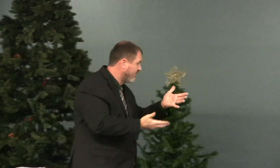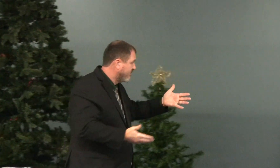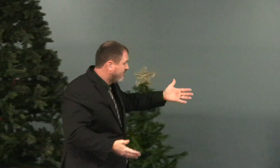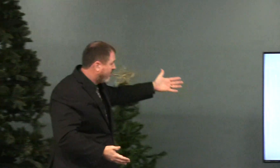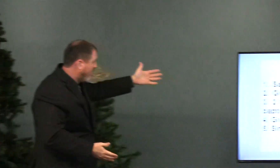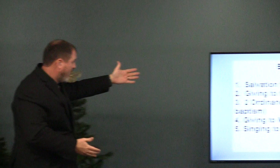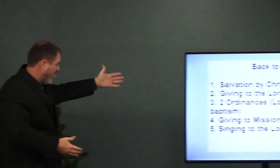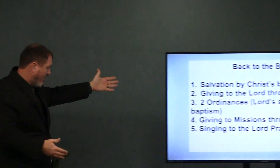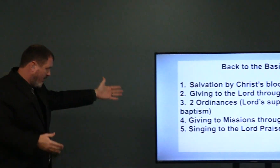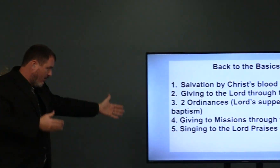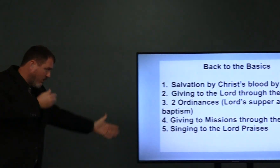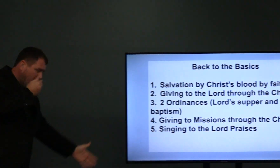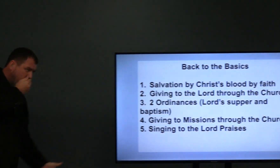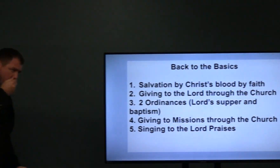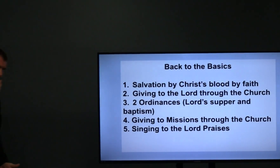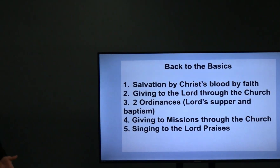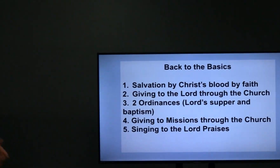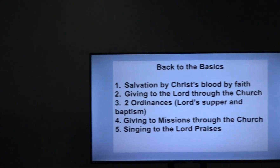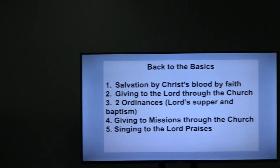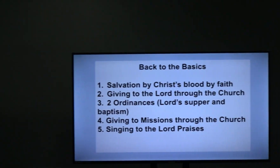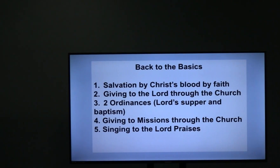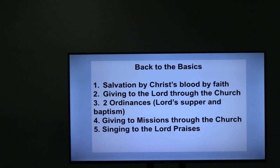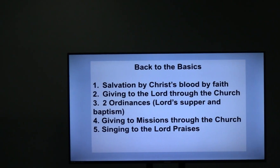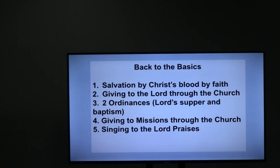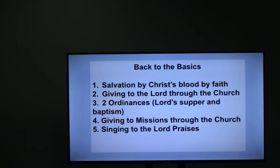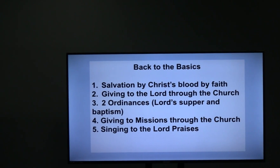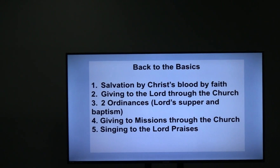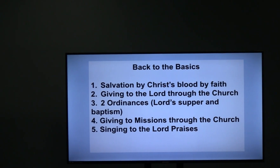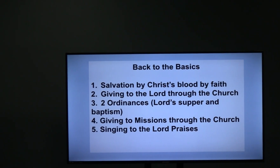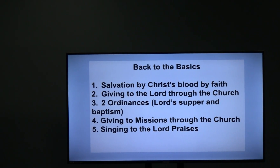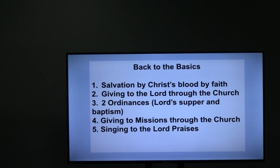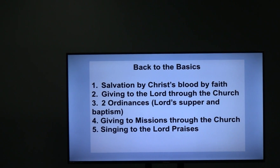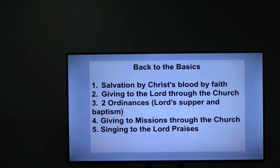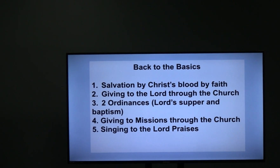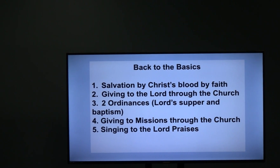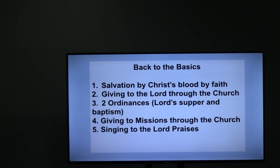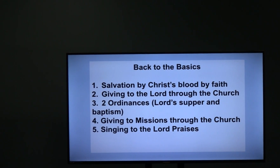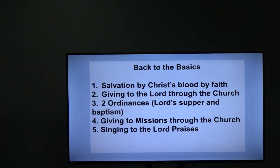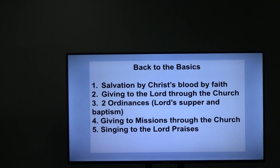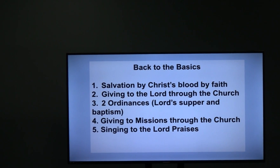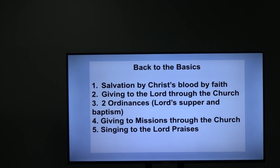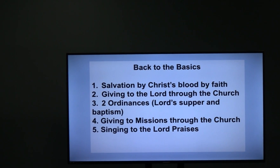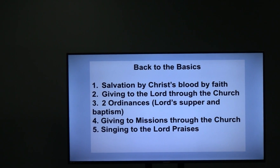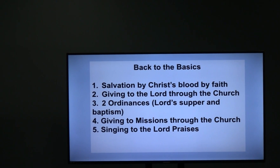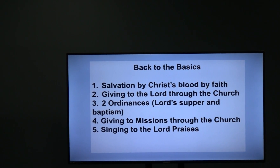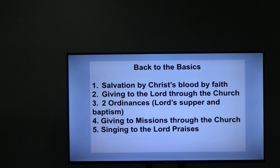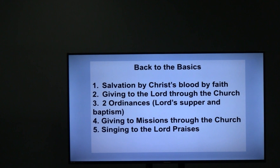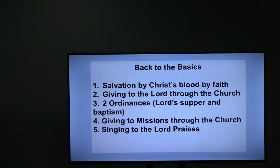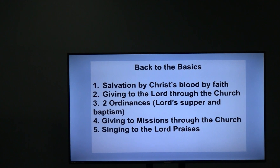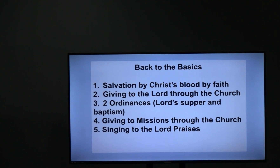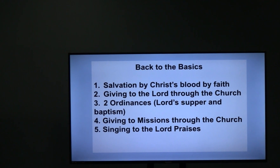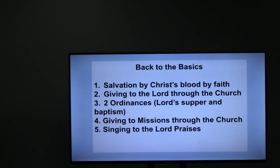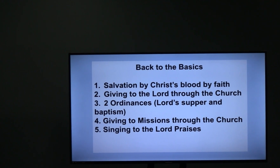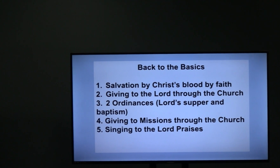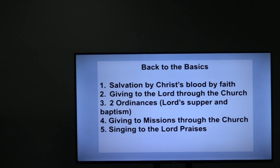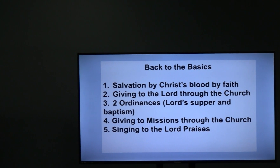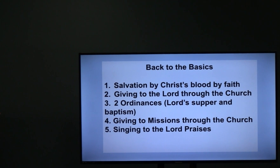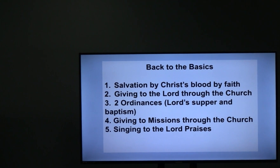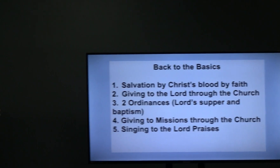these five things, and then we started talking about how important it is to understand the